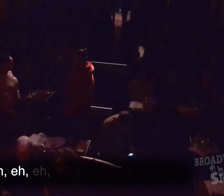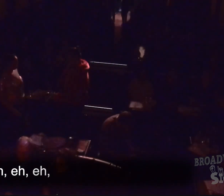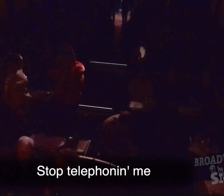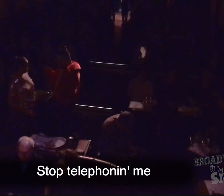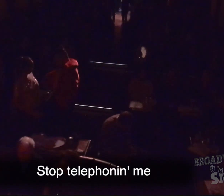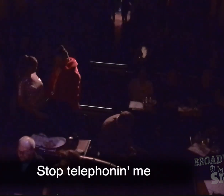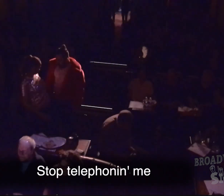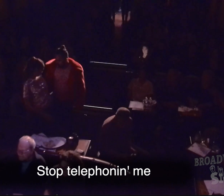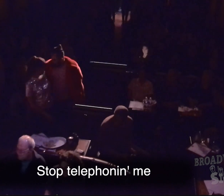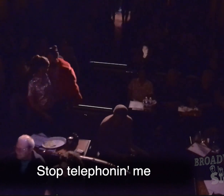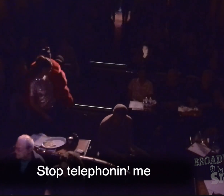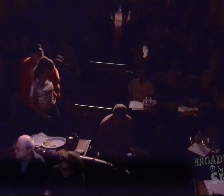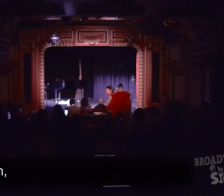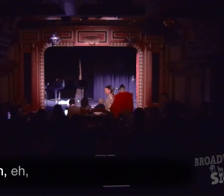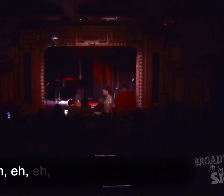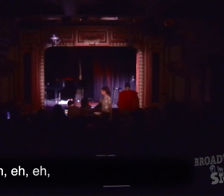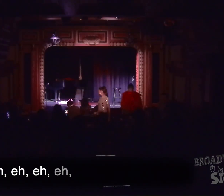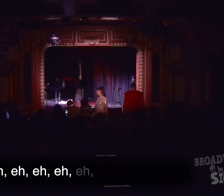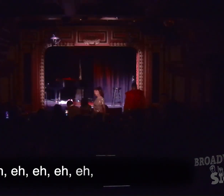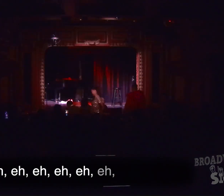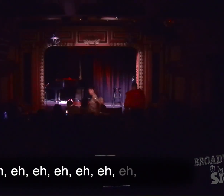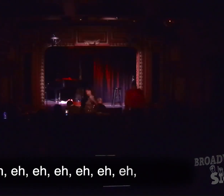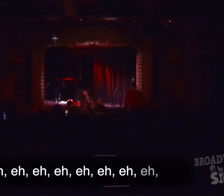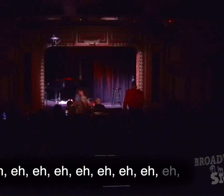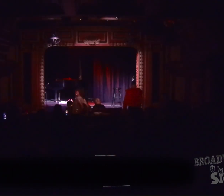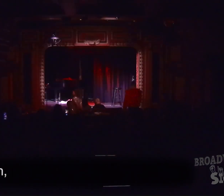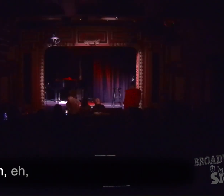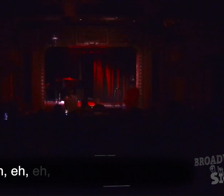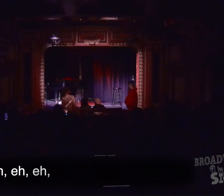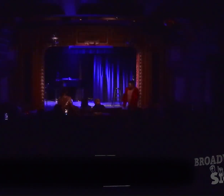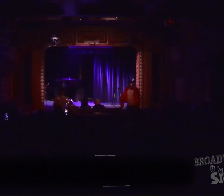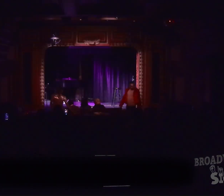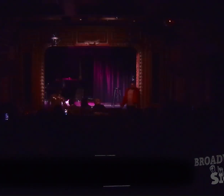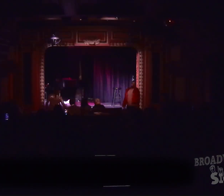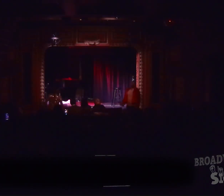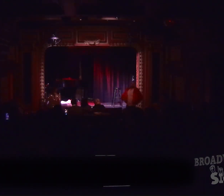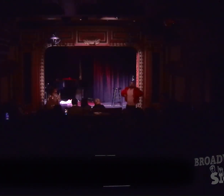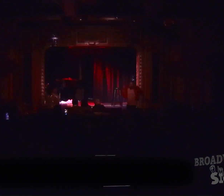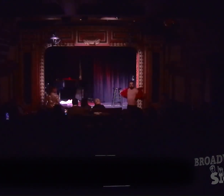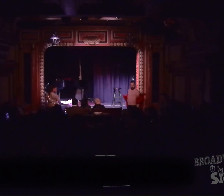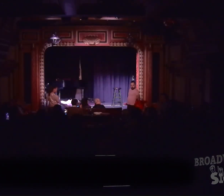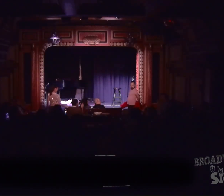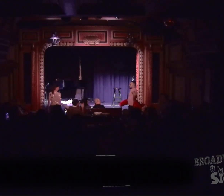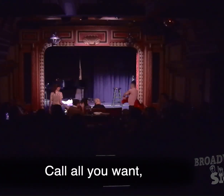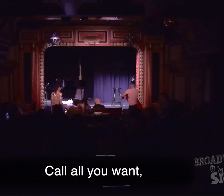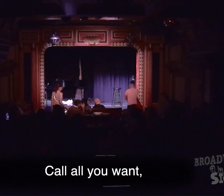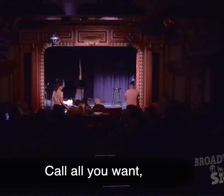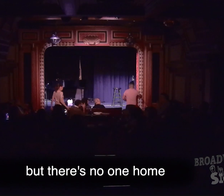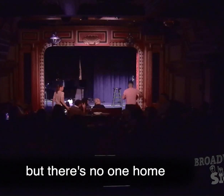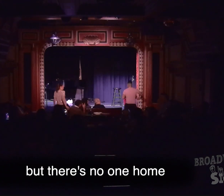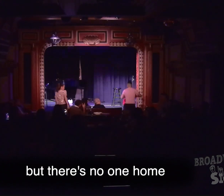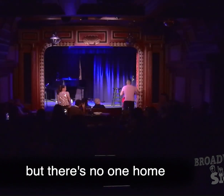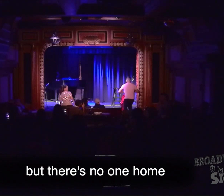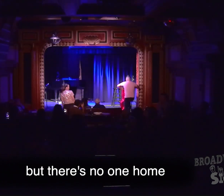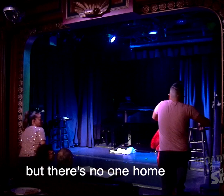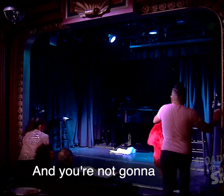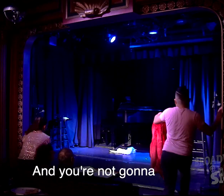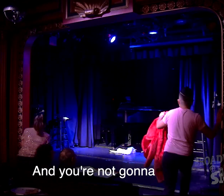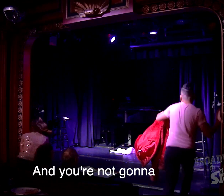I'm busy busy Stop telephoning me I'm busy I can't call anyone Cause there's no one Don't bring it up